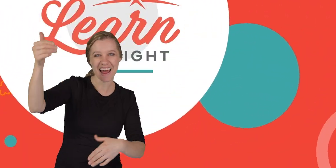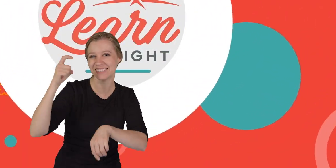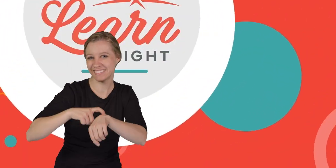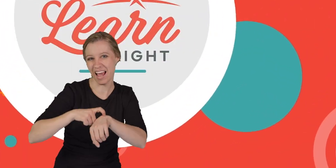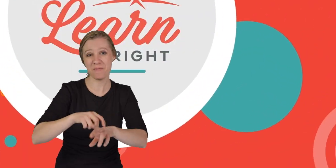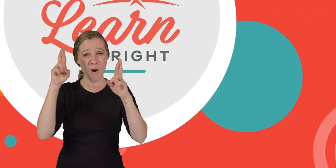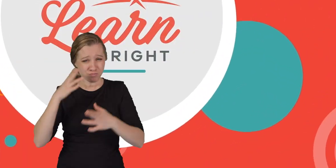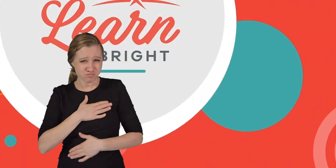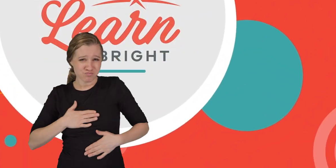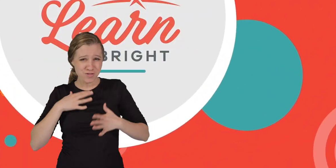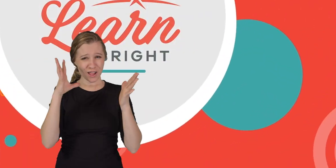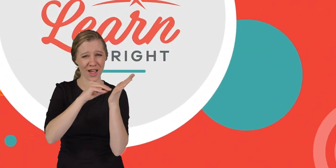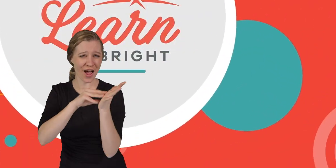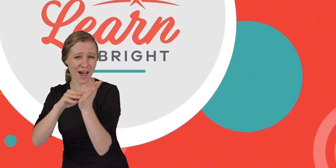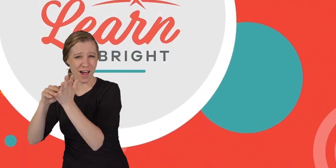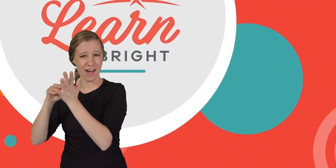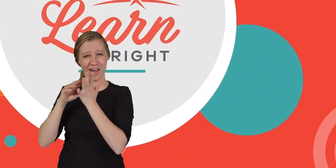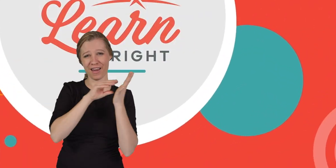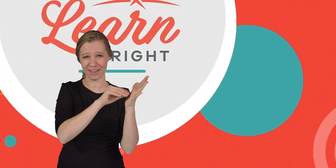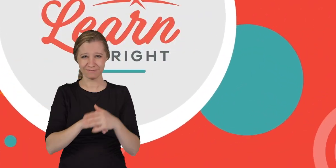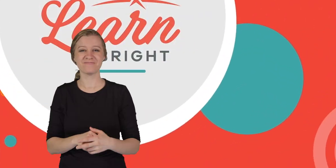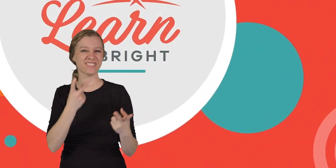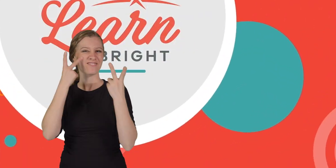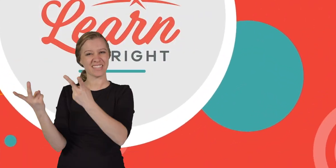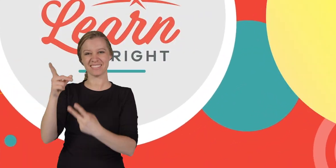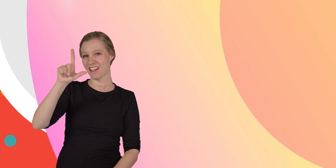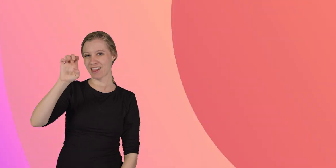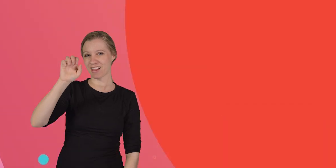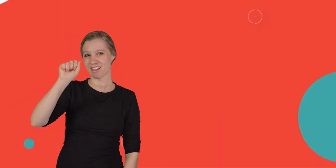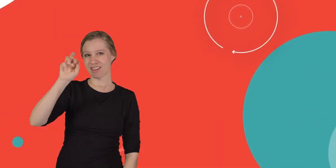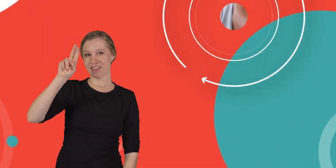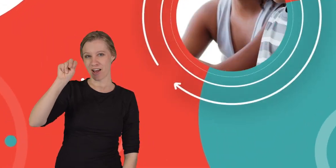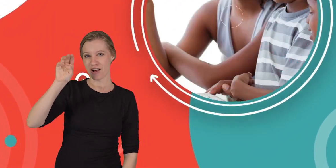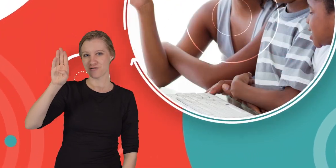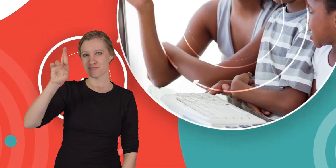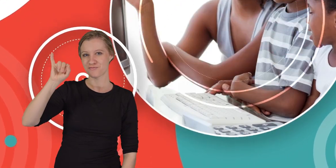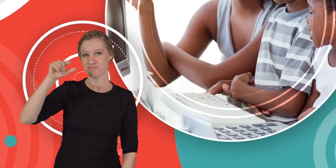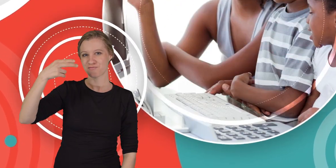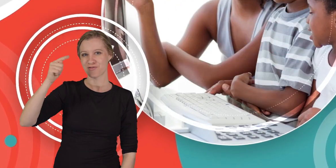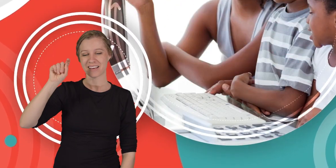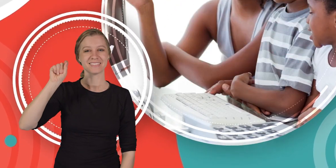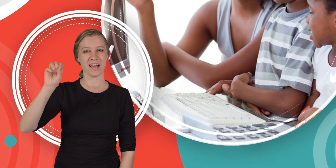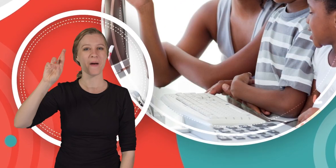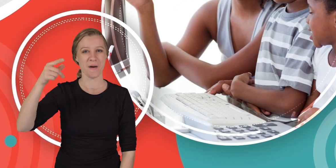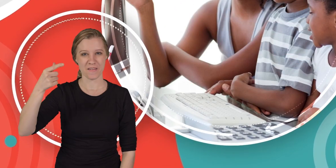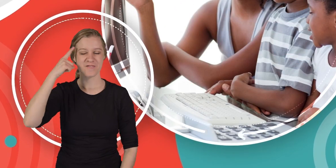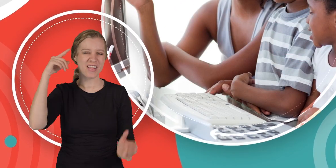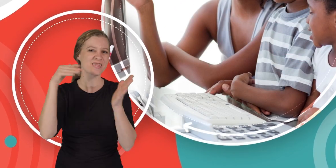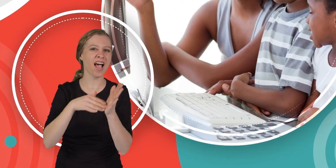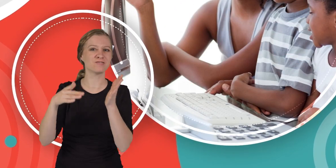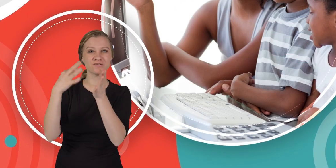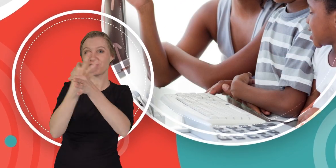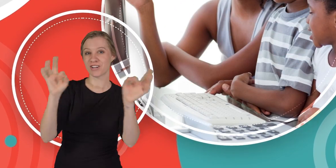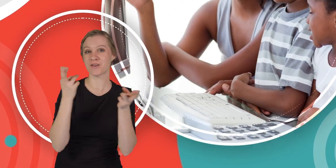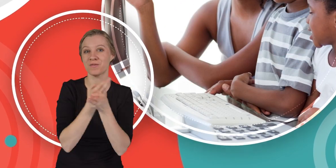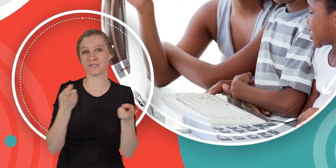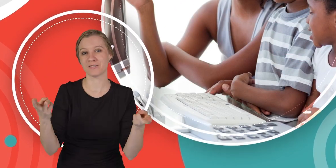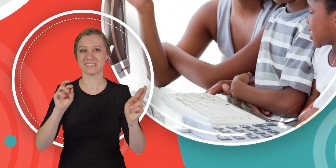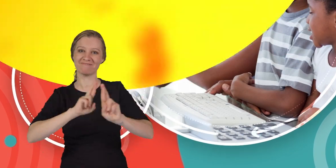hope you had fun learning with us visit us at learnbright.org for thousands of free resources